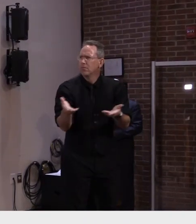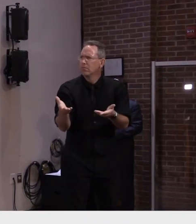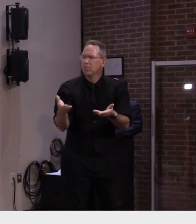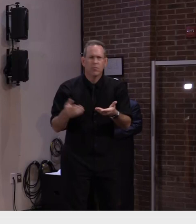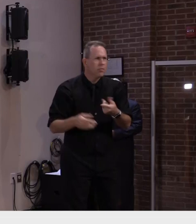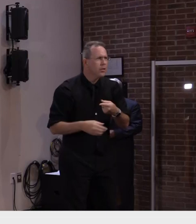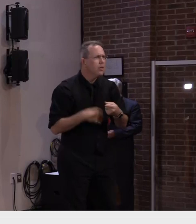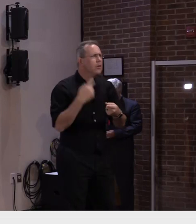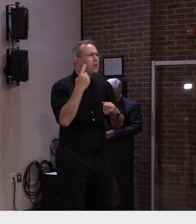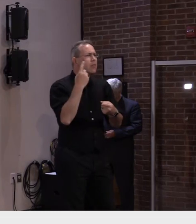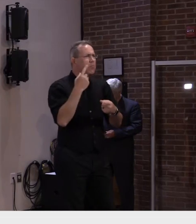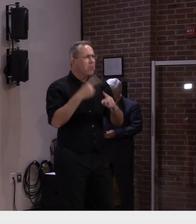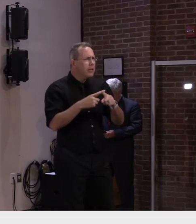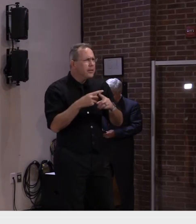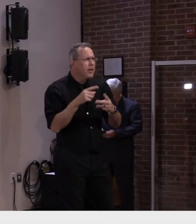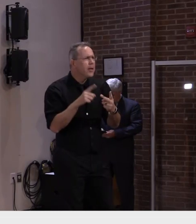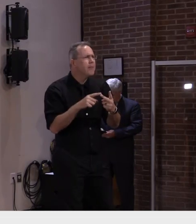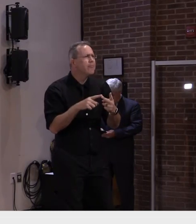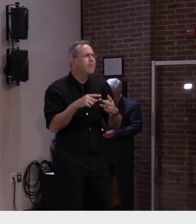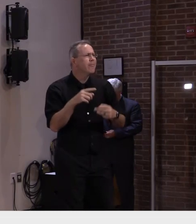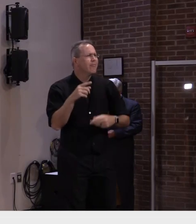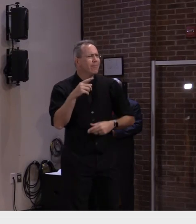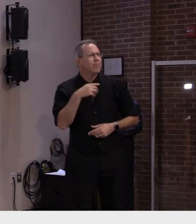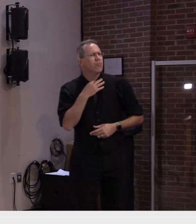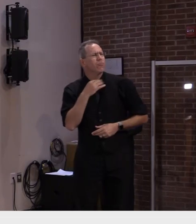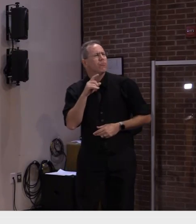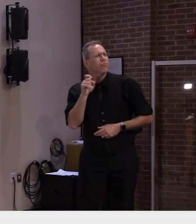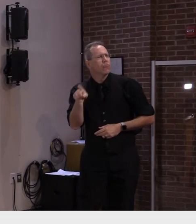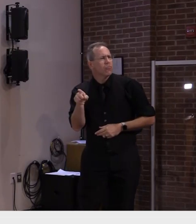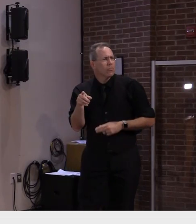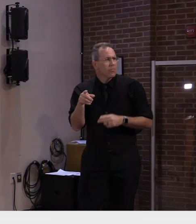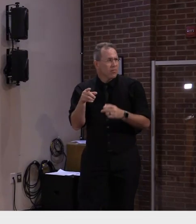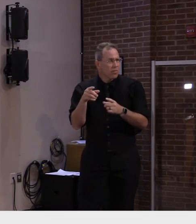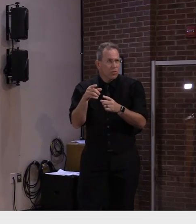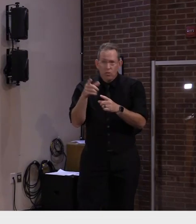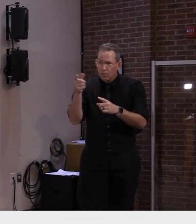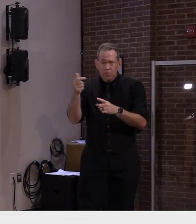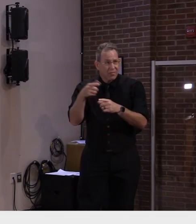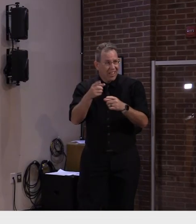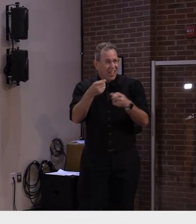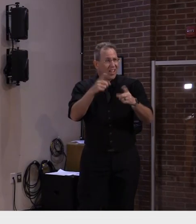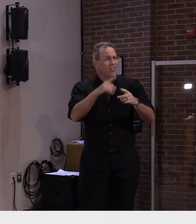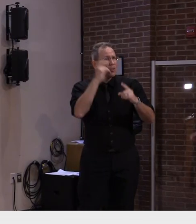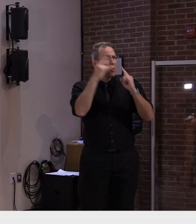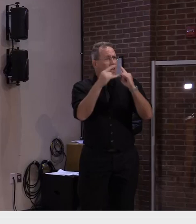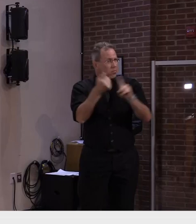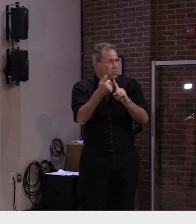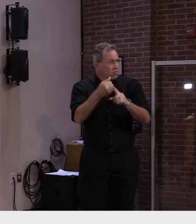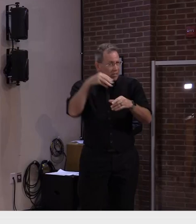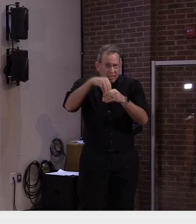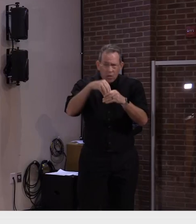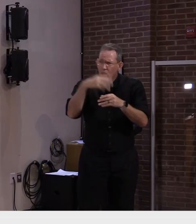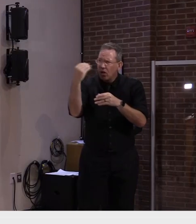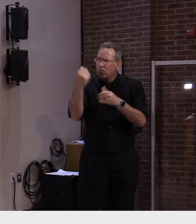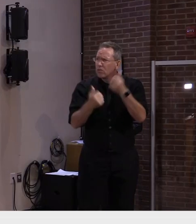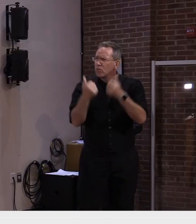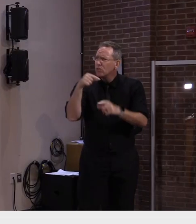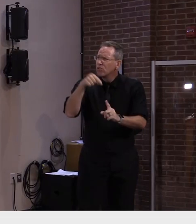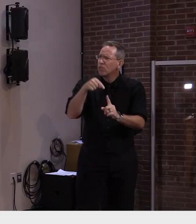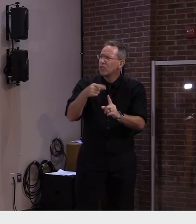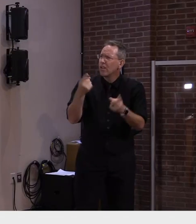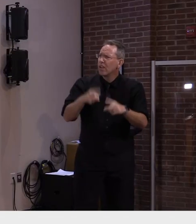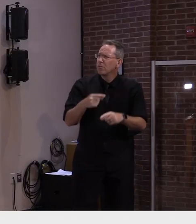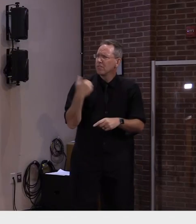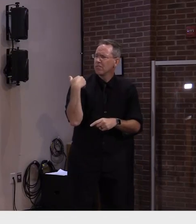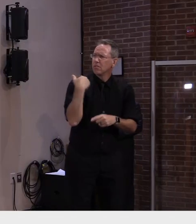as one basic question about it. Was this camp primarily outdoor or indoor? Can you say anything about the environment that these campers were particularly